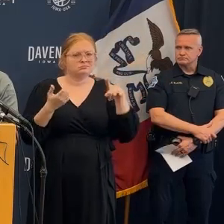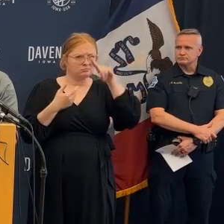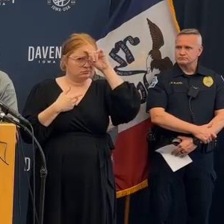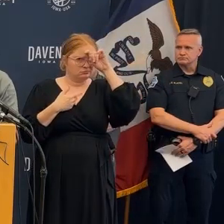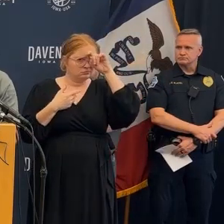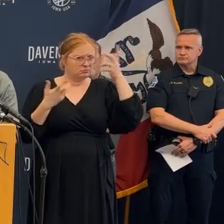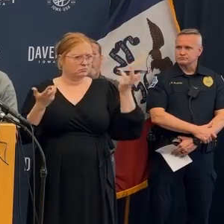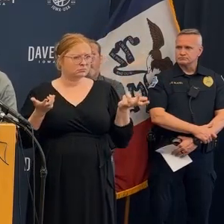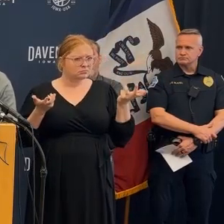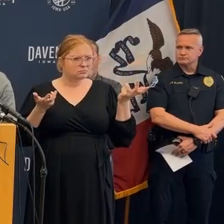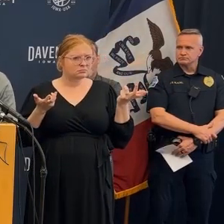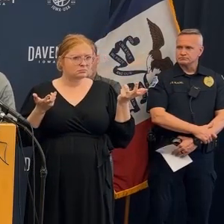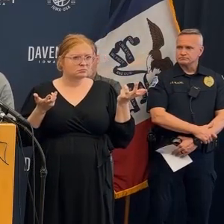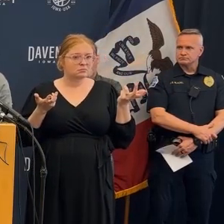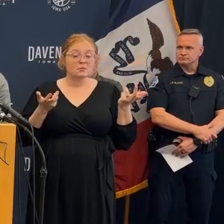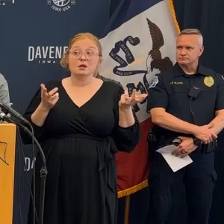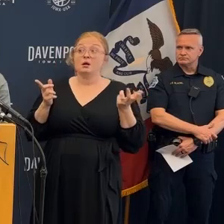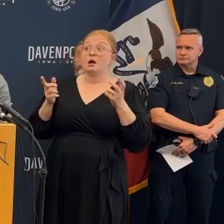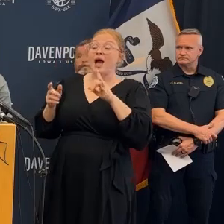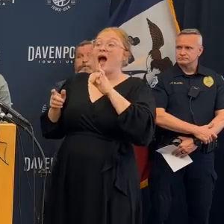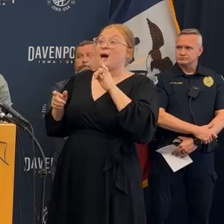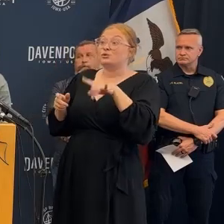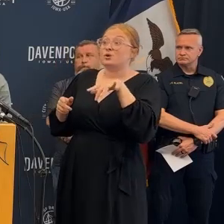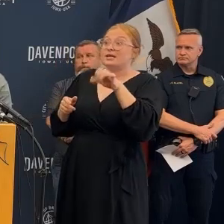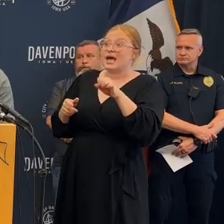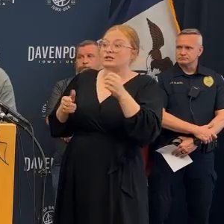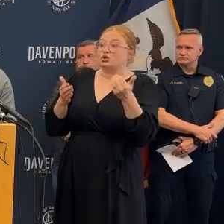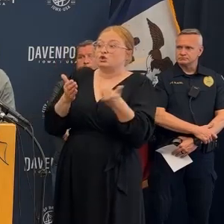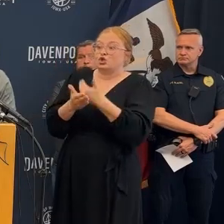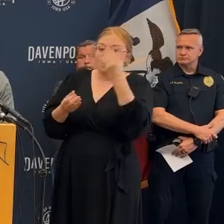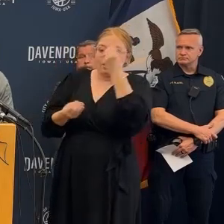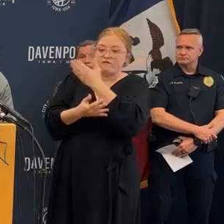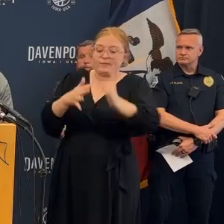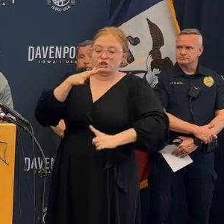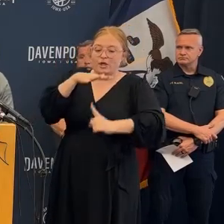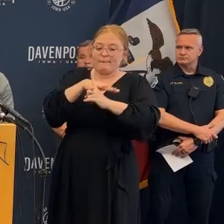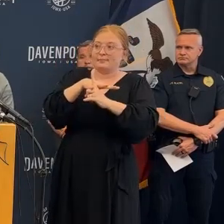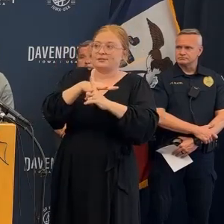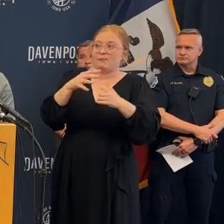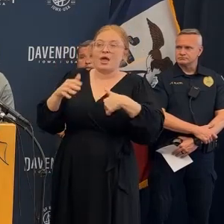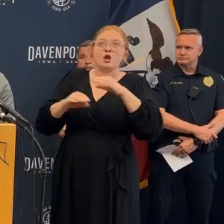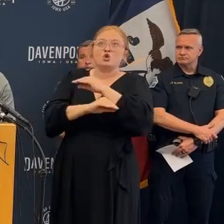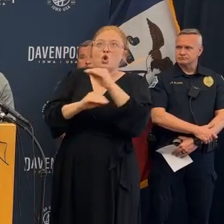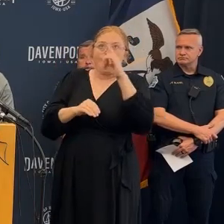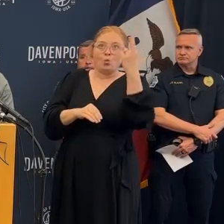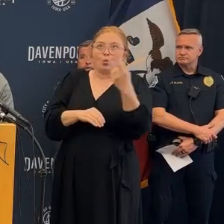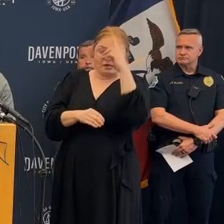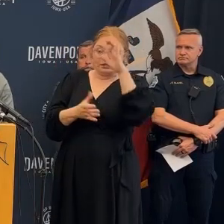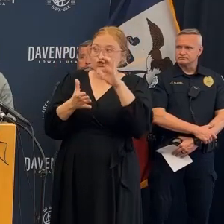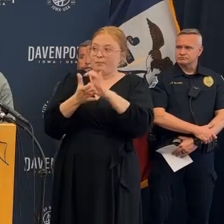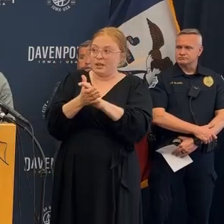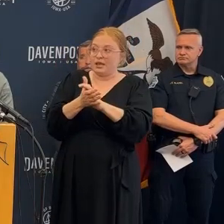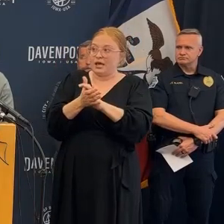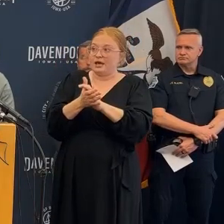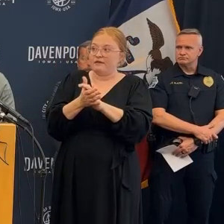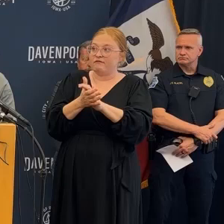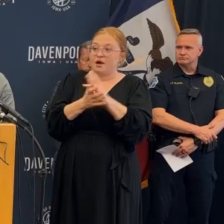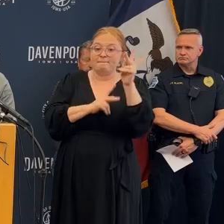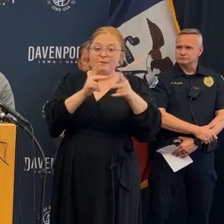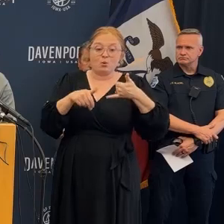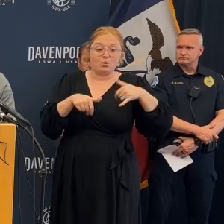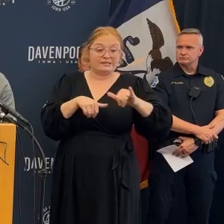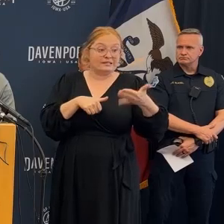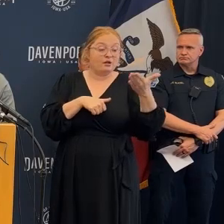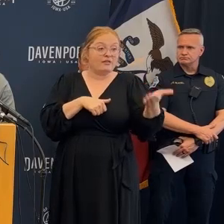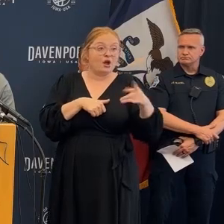process and by that is demolition planning is occurring but it's a stark contrast from